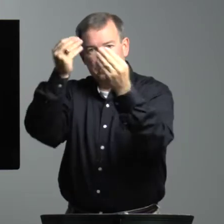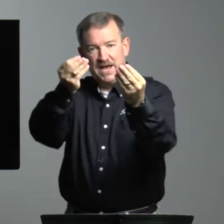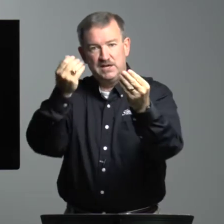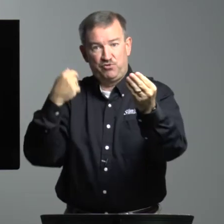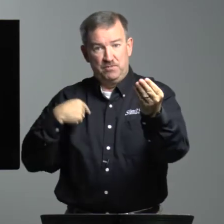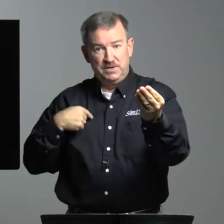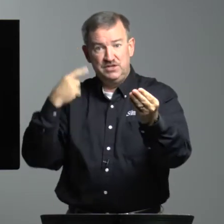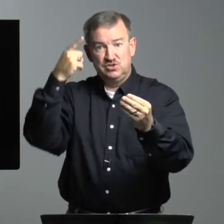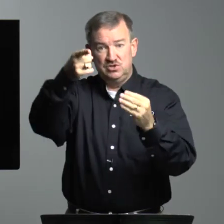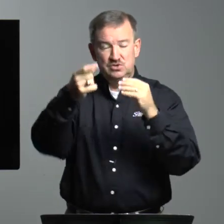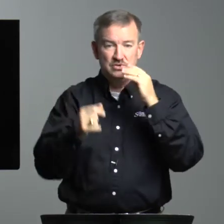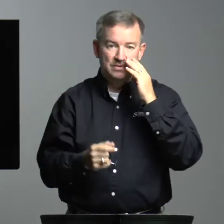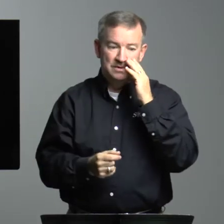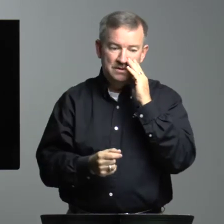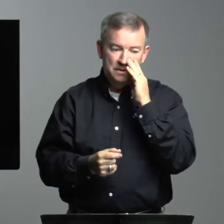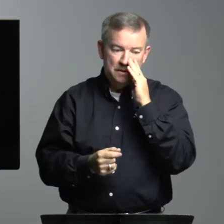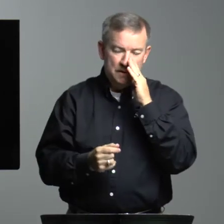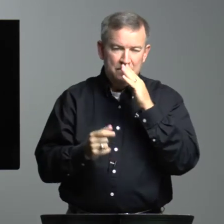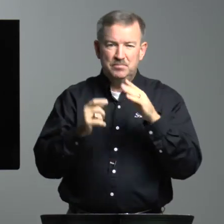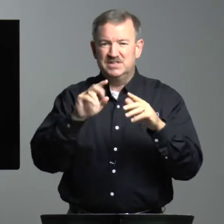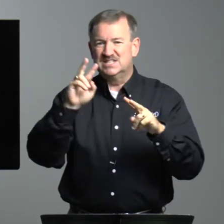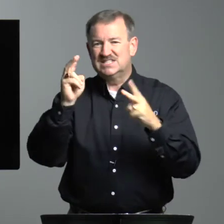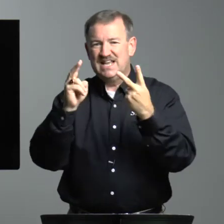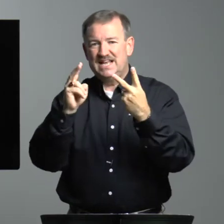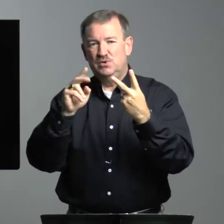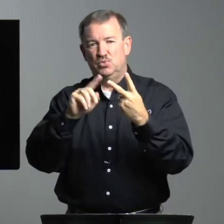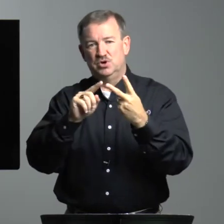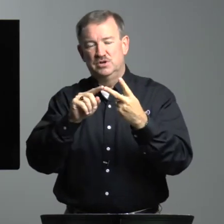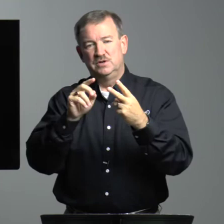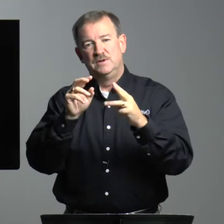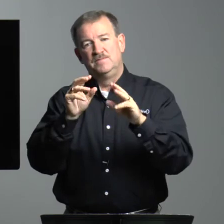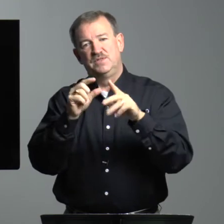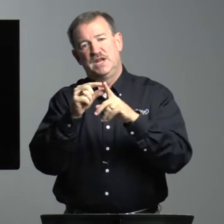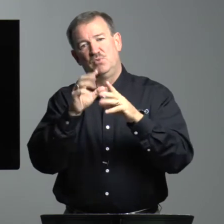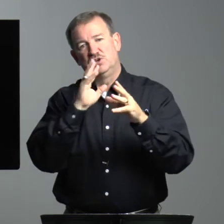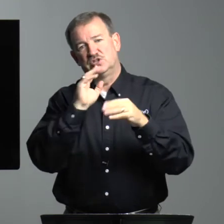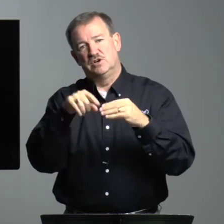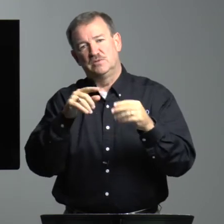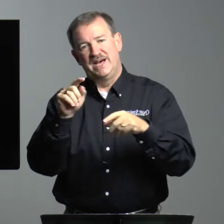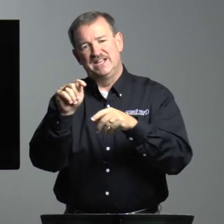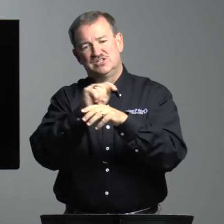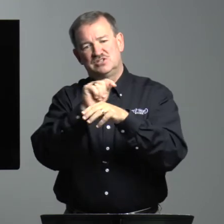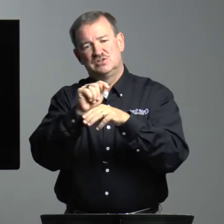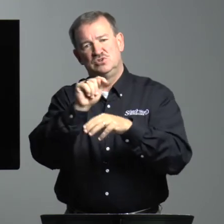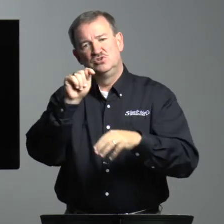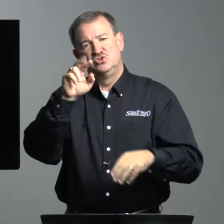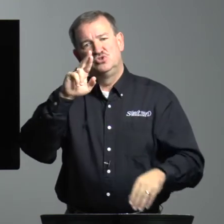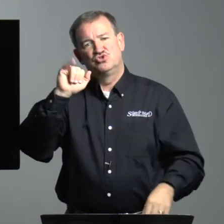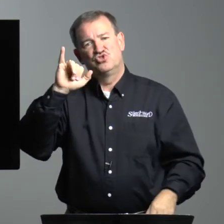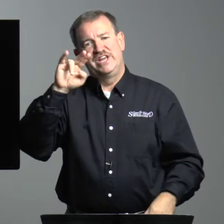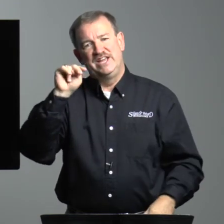passed from me to you. But the second word that I want to talk about is train,